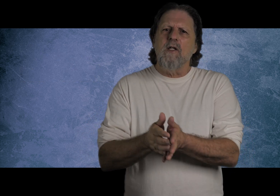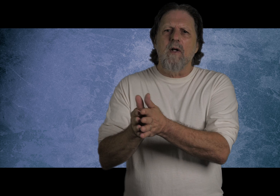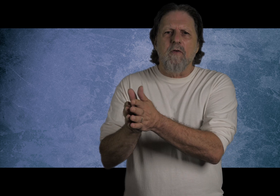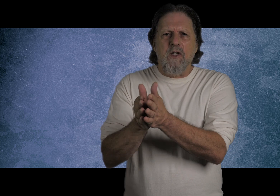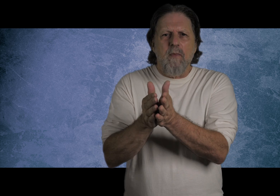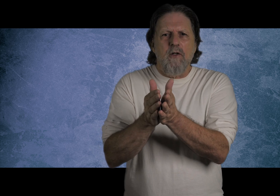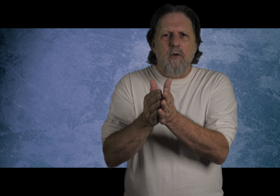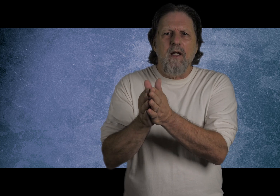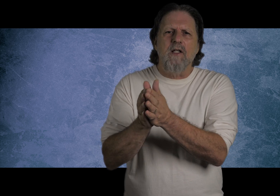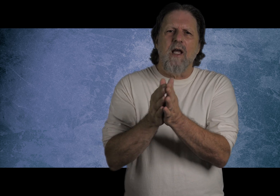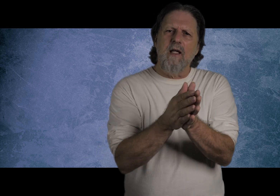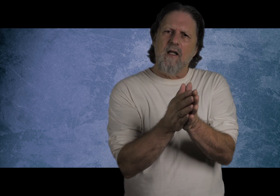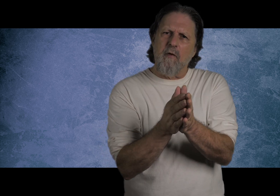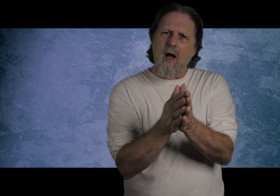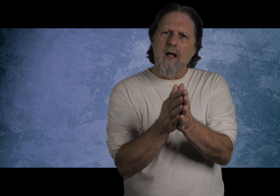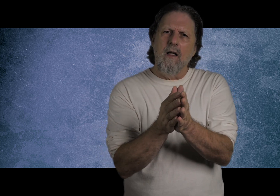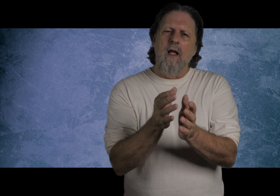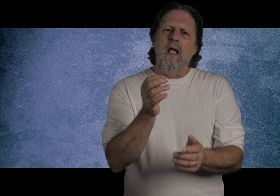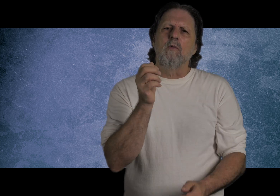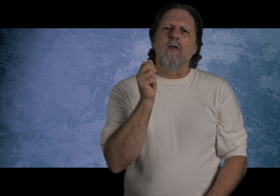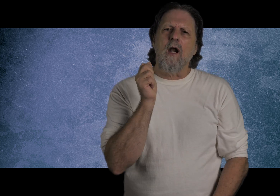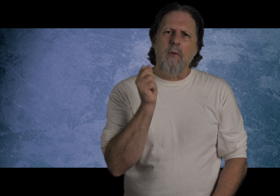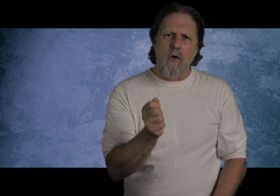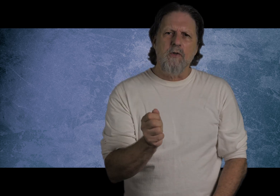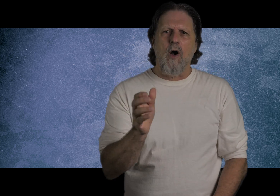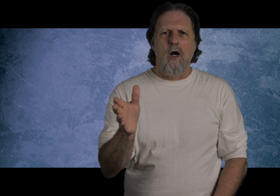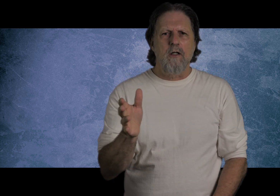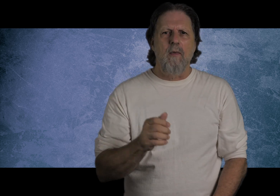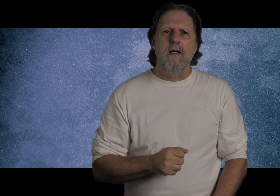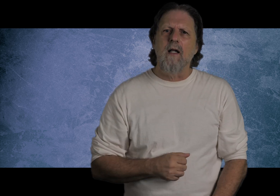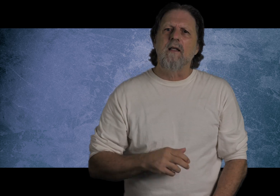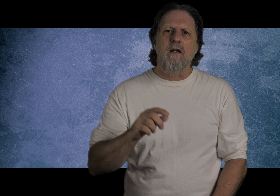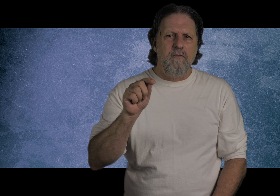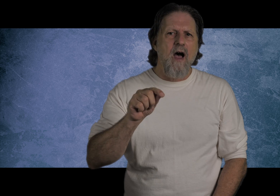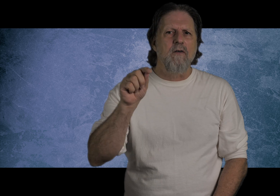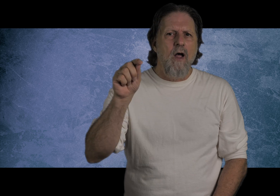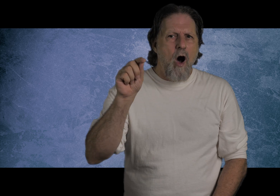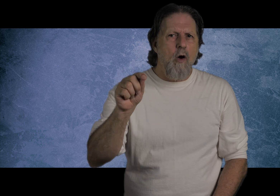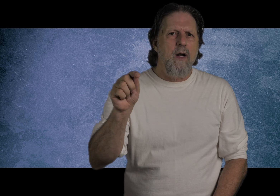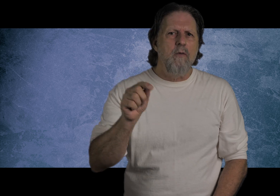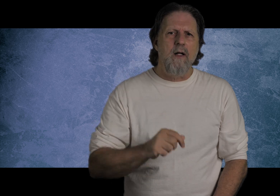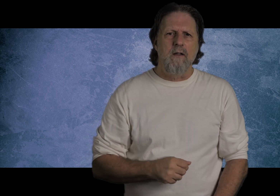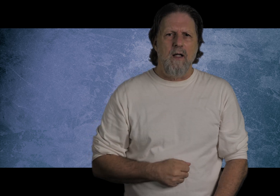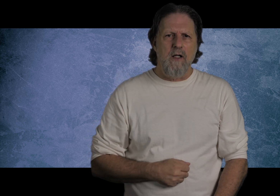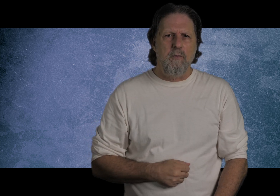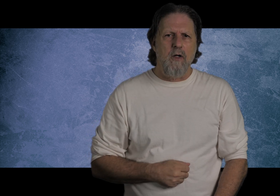means whenever somebody truly gets anything from God, it will not oppose or undermine anything found already written in his book.